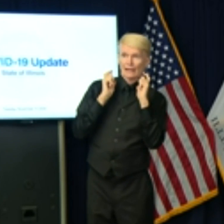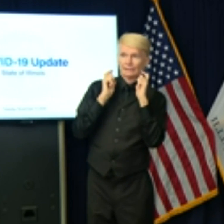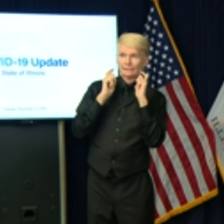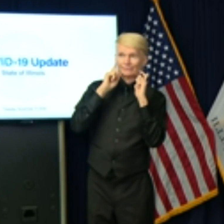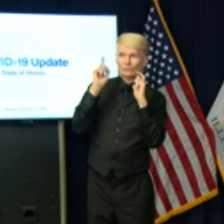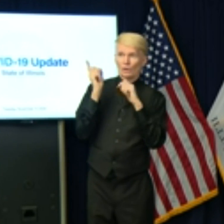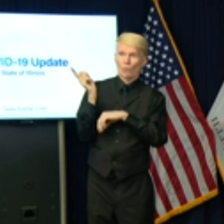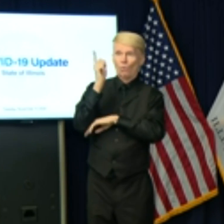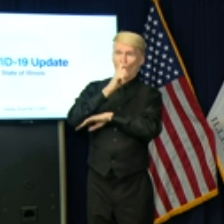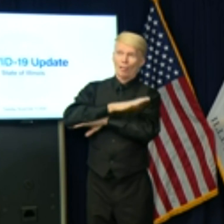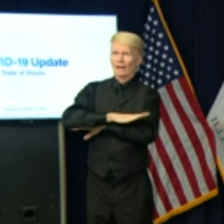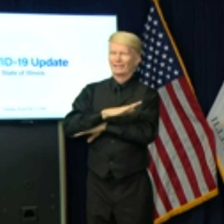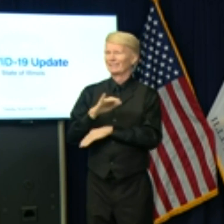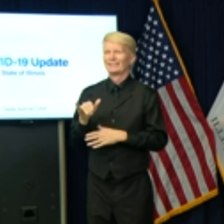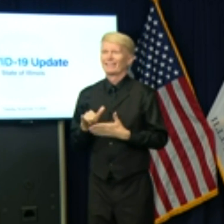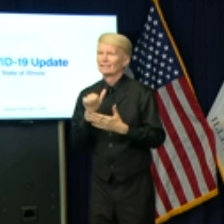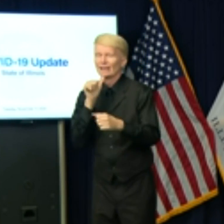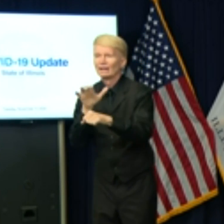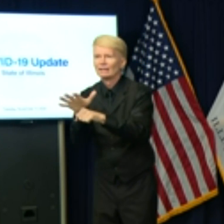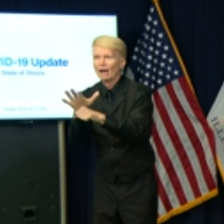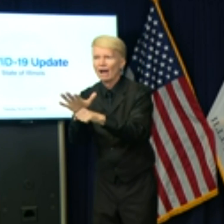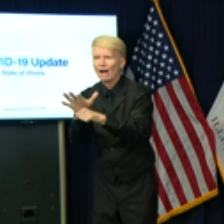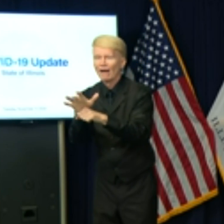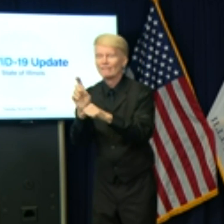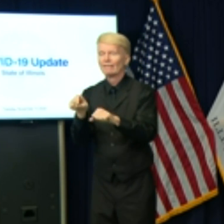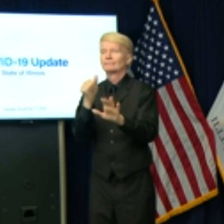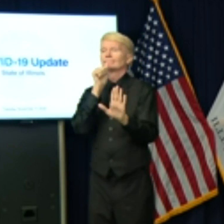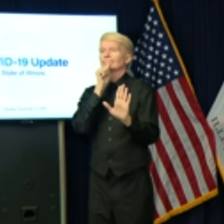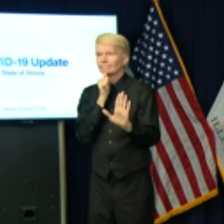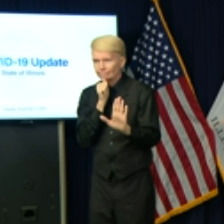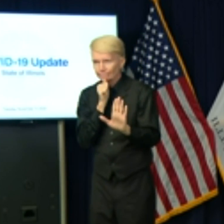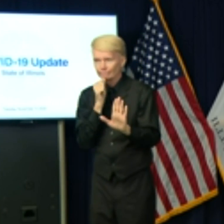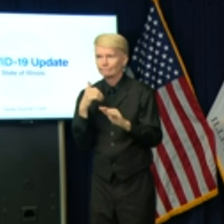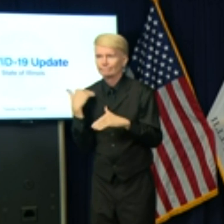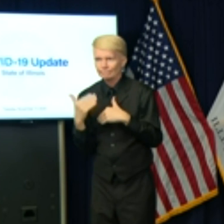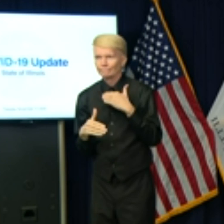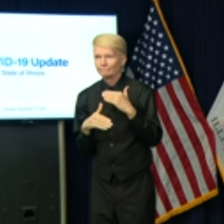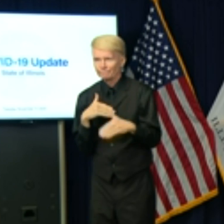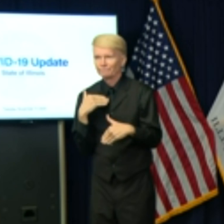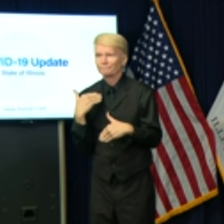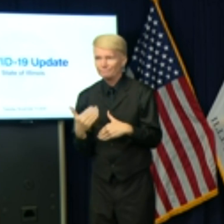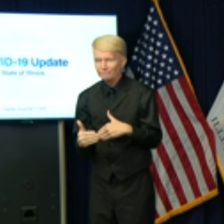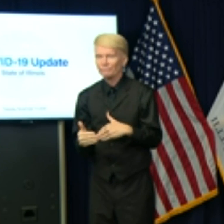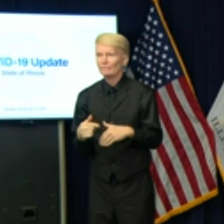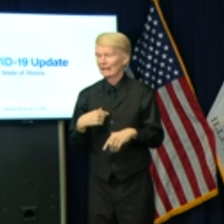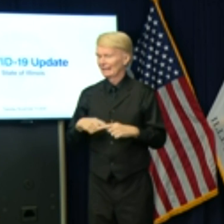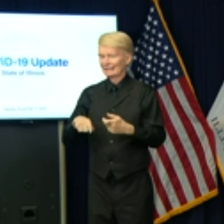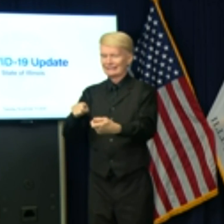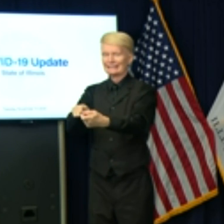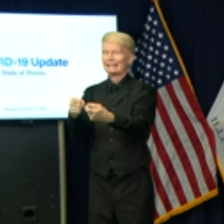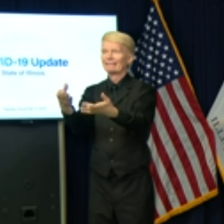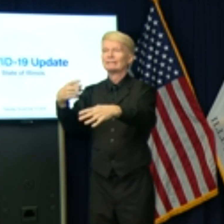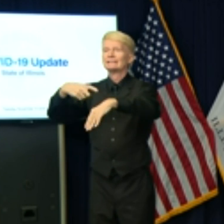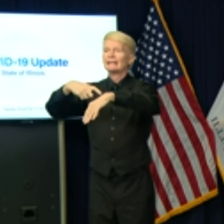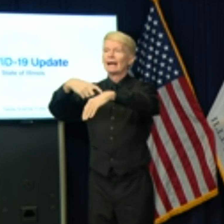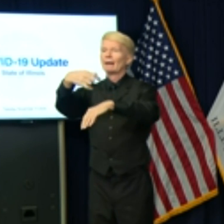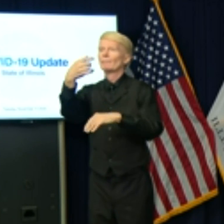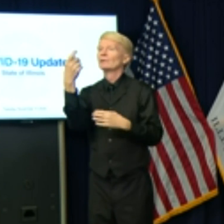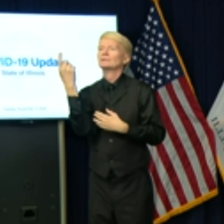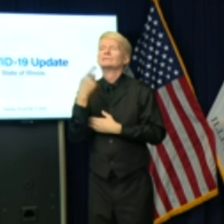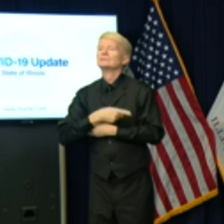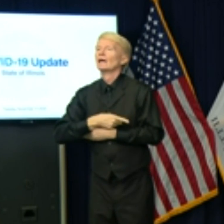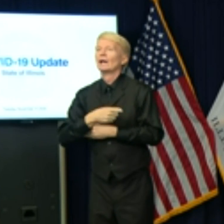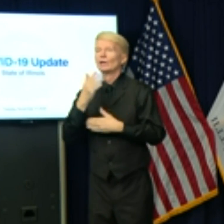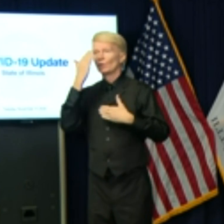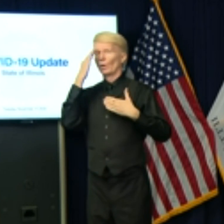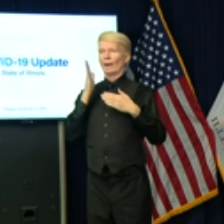for the whole day, that's not going to be enough. We're going to have to hang in there and keep doing this. I can't say exactly how long it's going to be, but the numbers